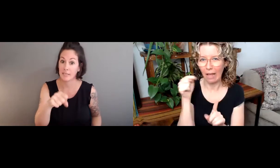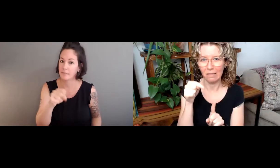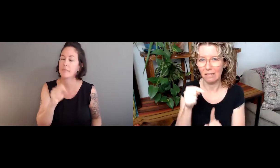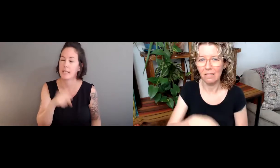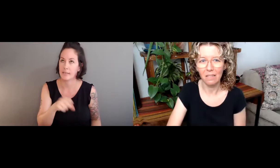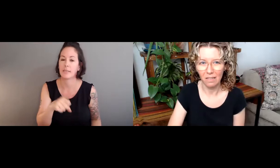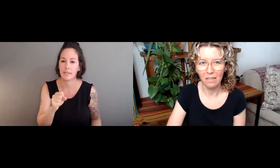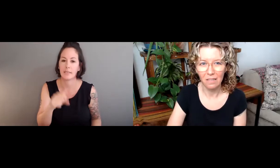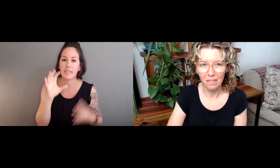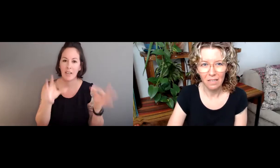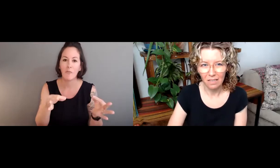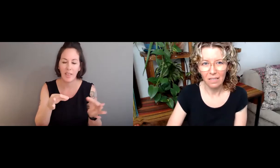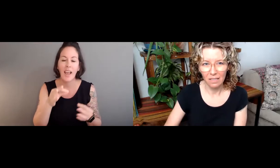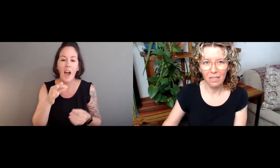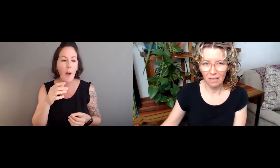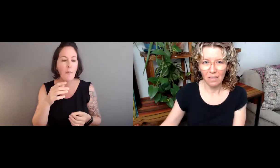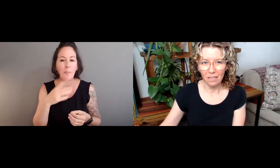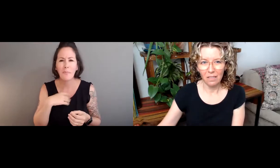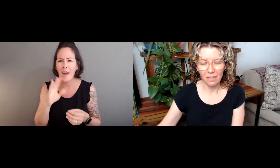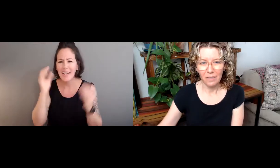for that in our plans.